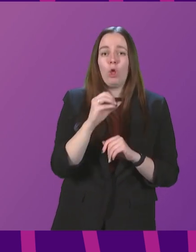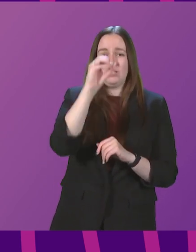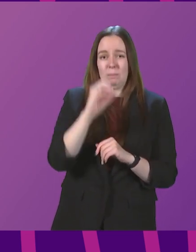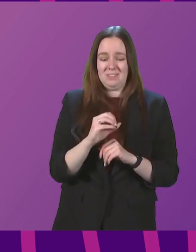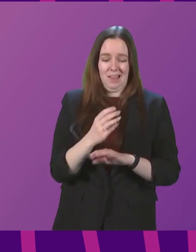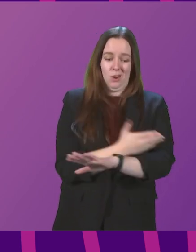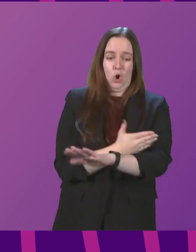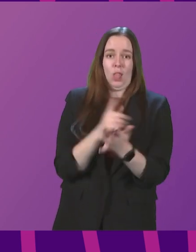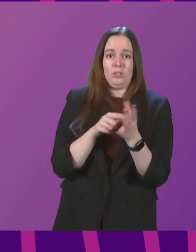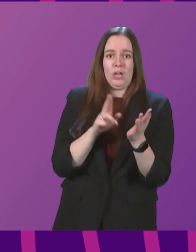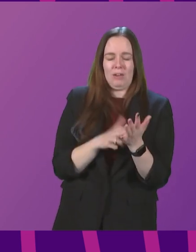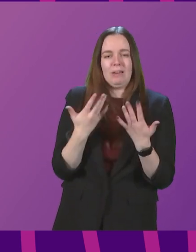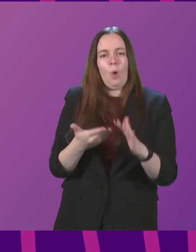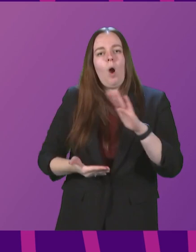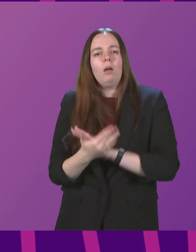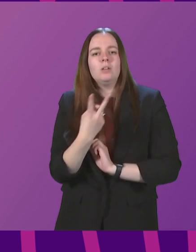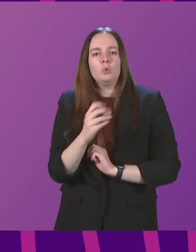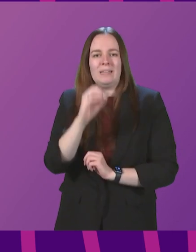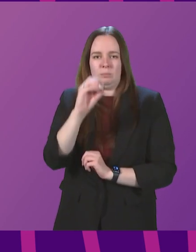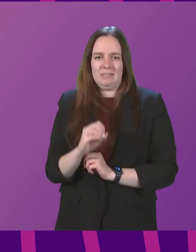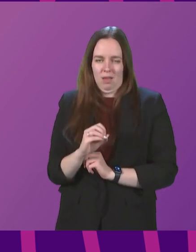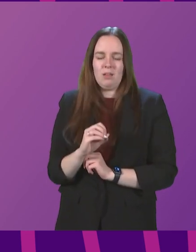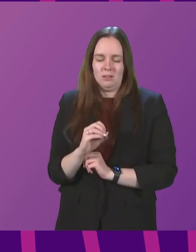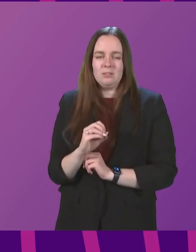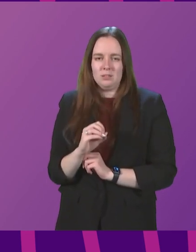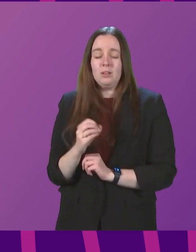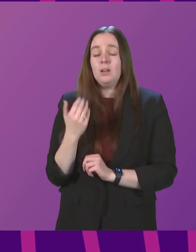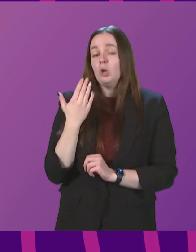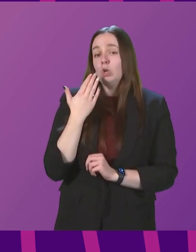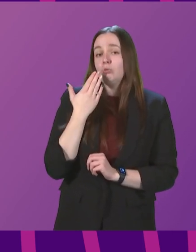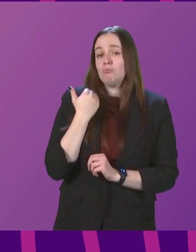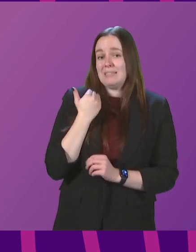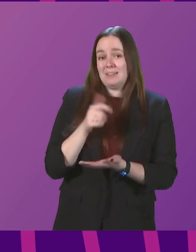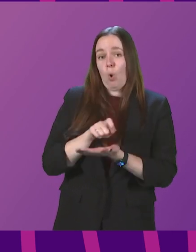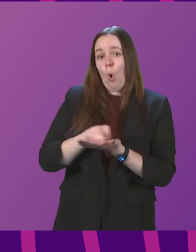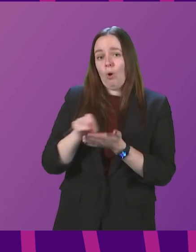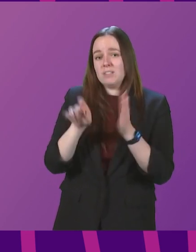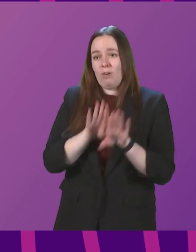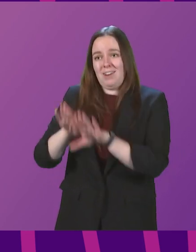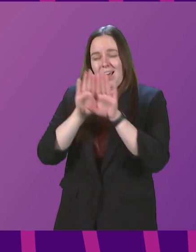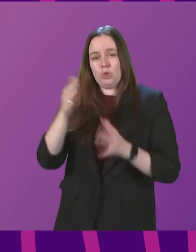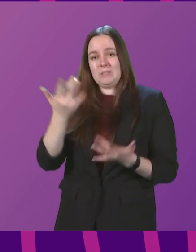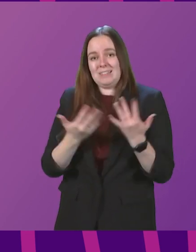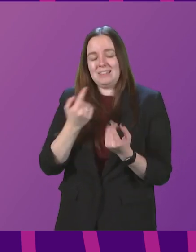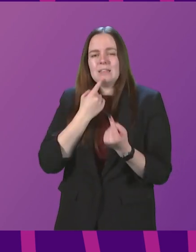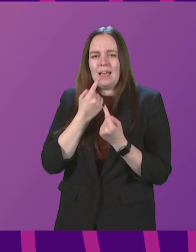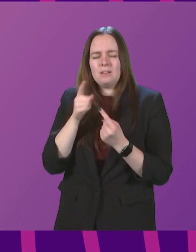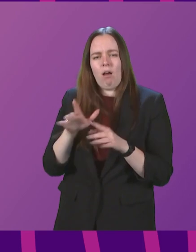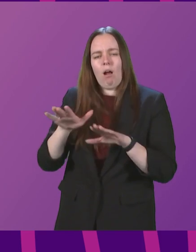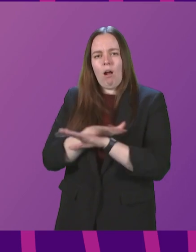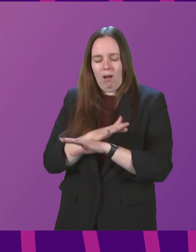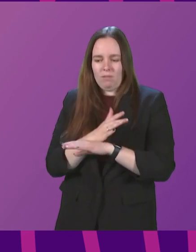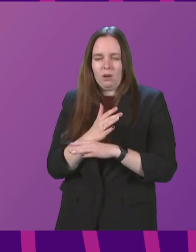in early January to under 20 per cent now. The most recent Office of National Statistics data, which covers the